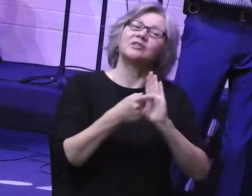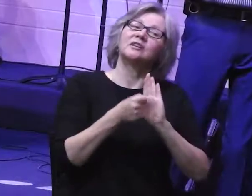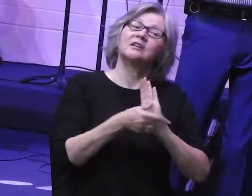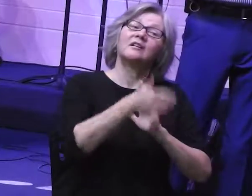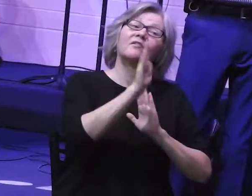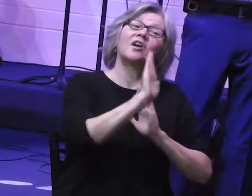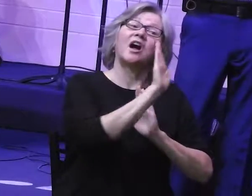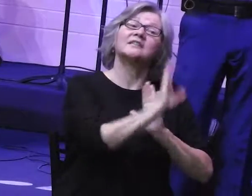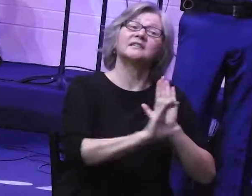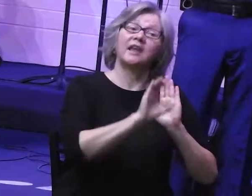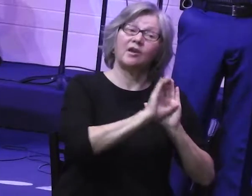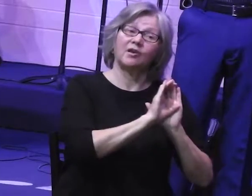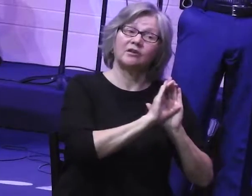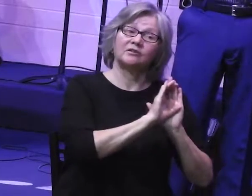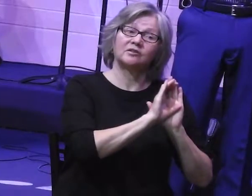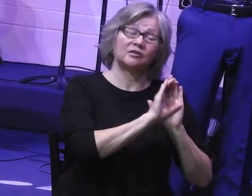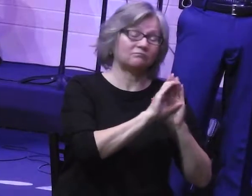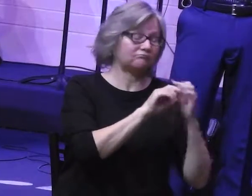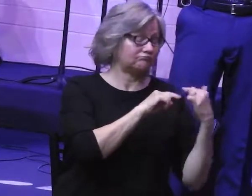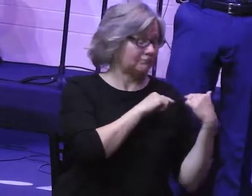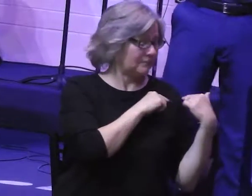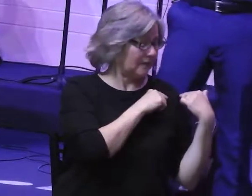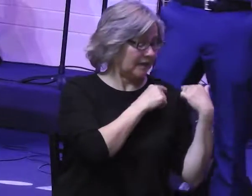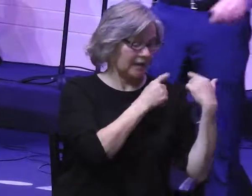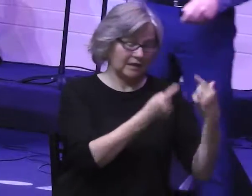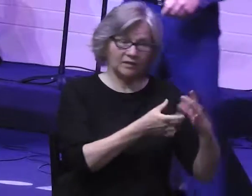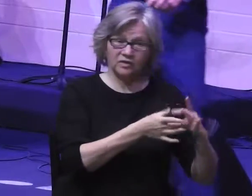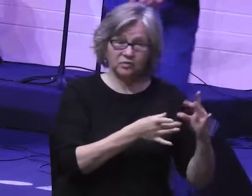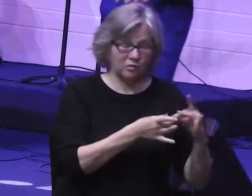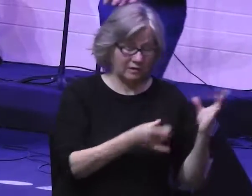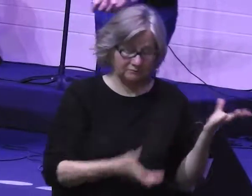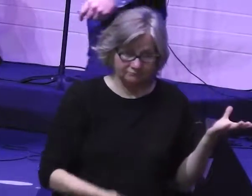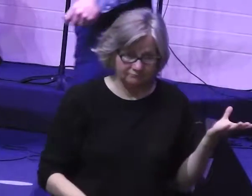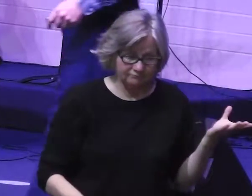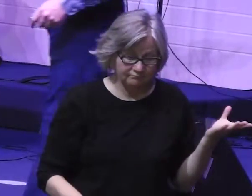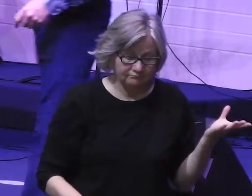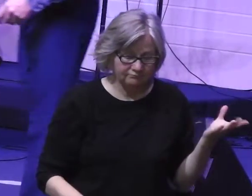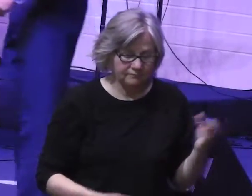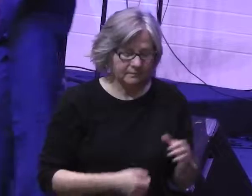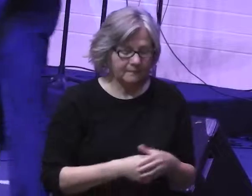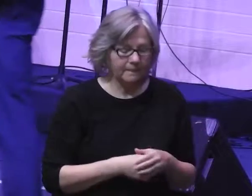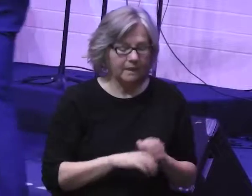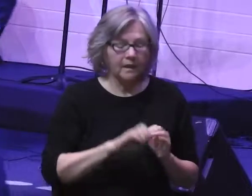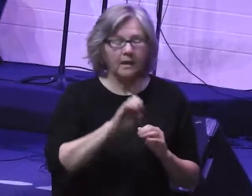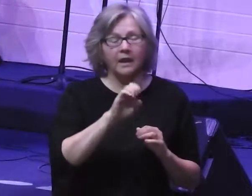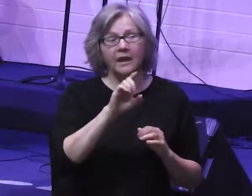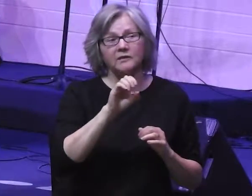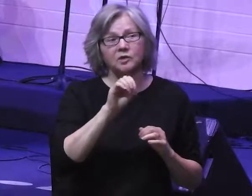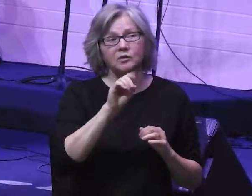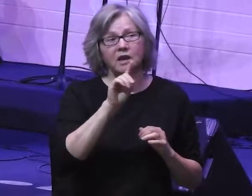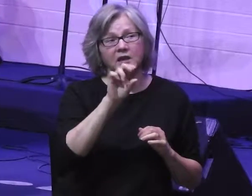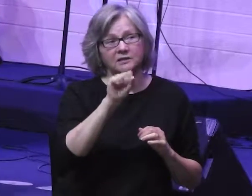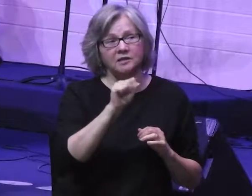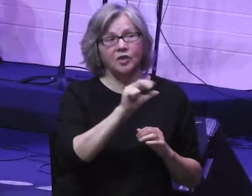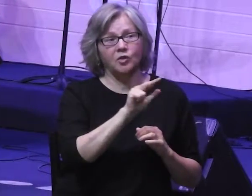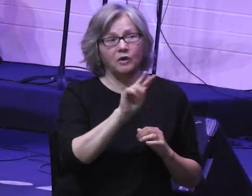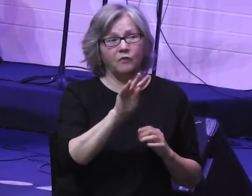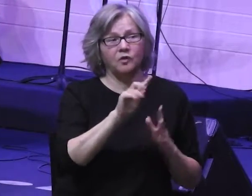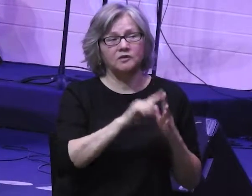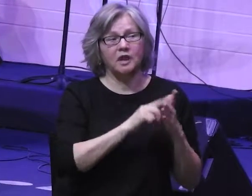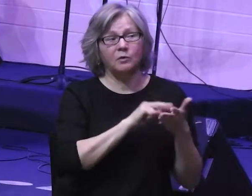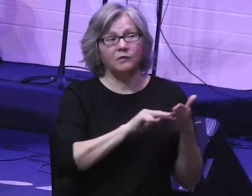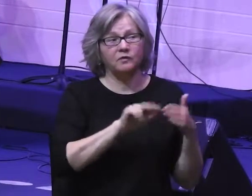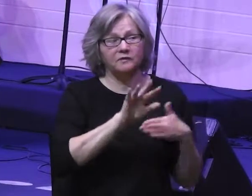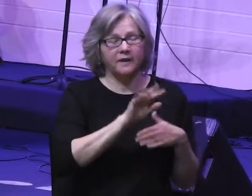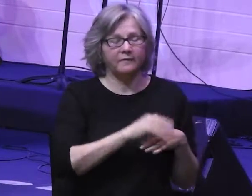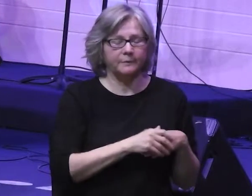of God's character that we've had in the whole biblical story up until this point in time. Exodus 34 starting